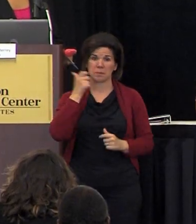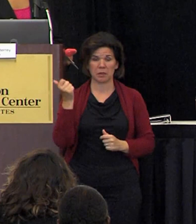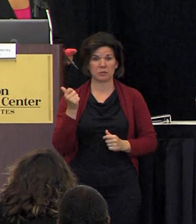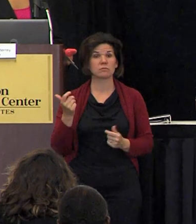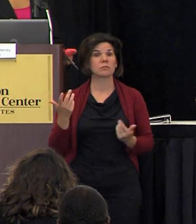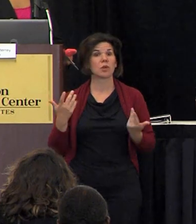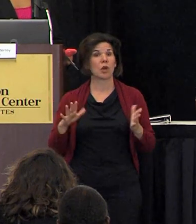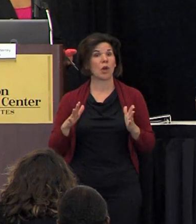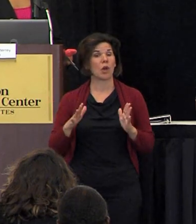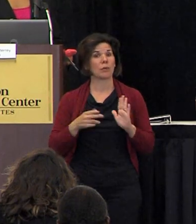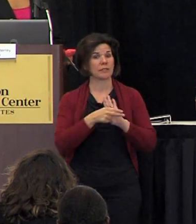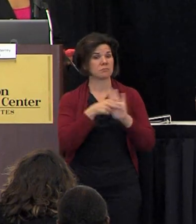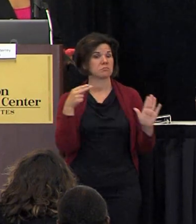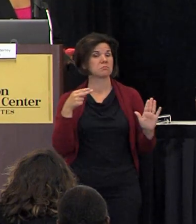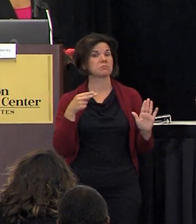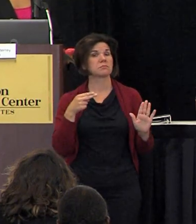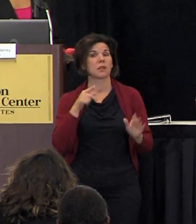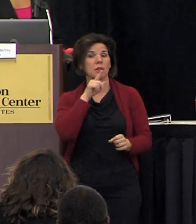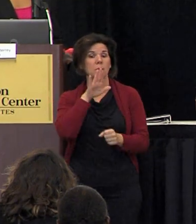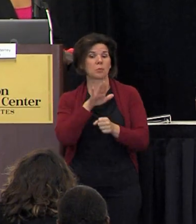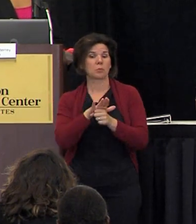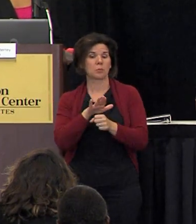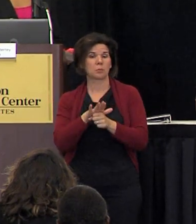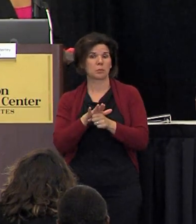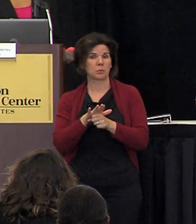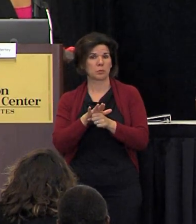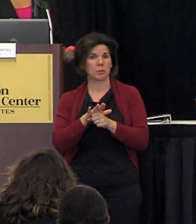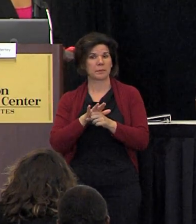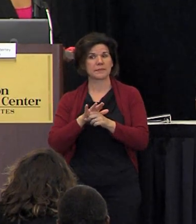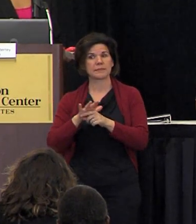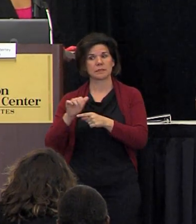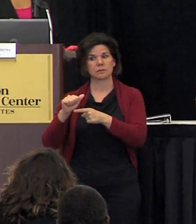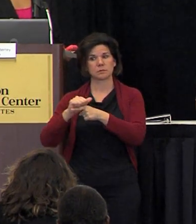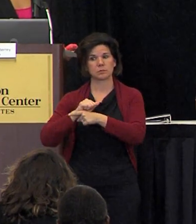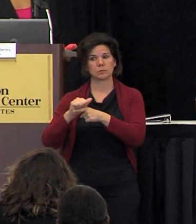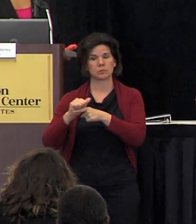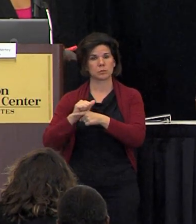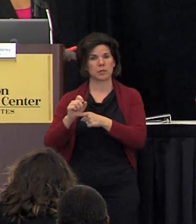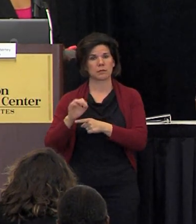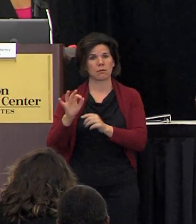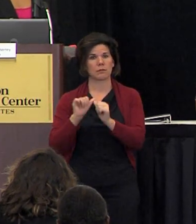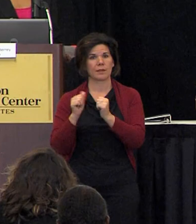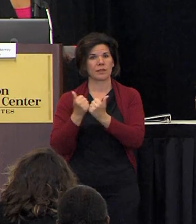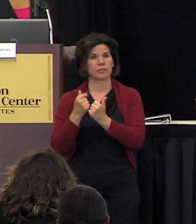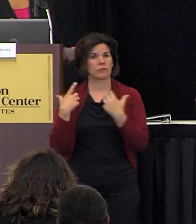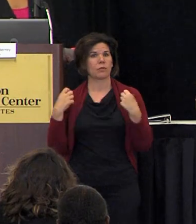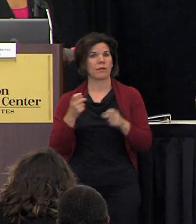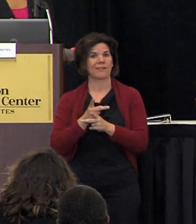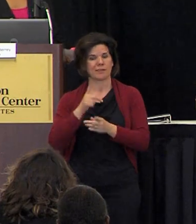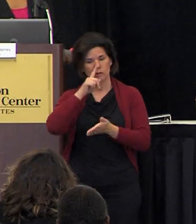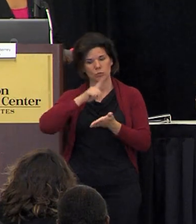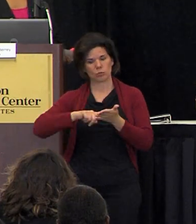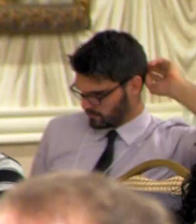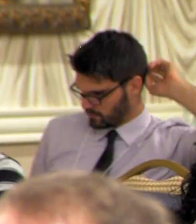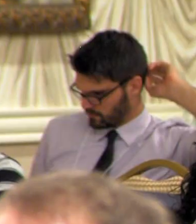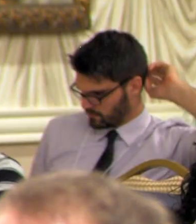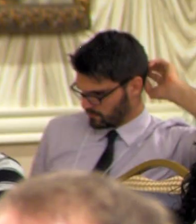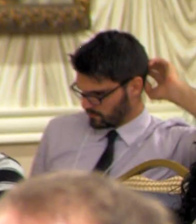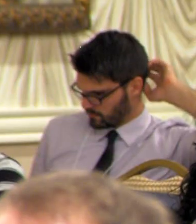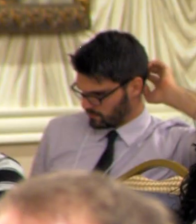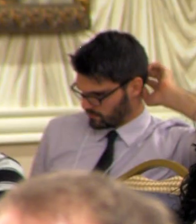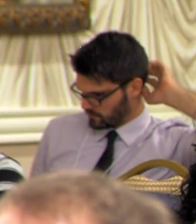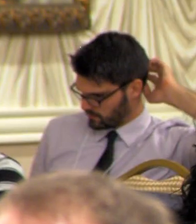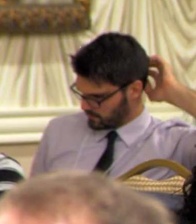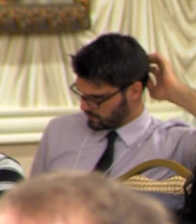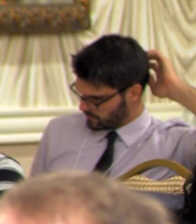already listed among the promising practices of um agency for healthcare research and quality and i'm